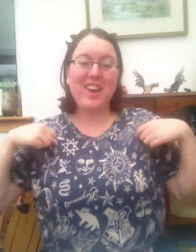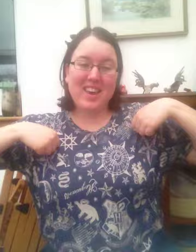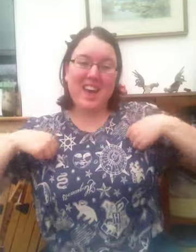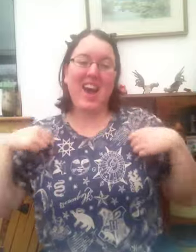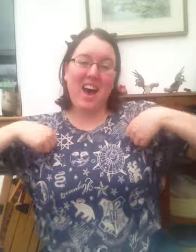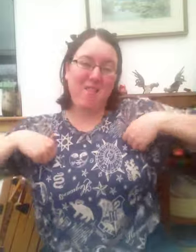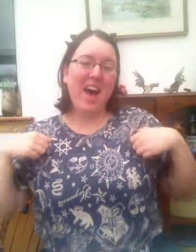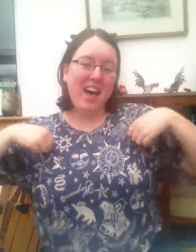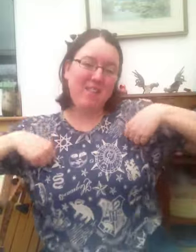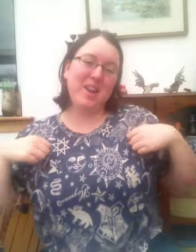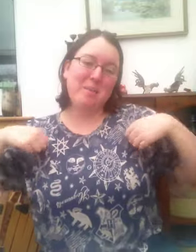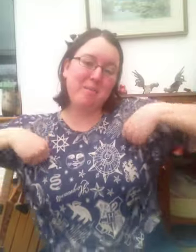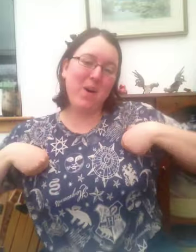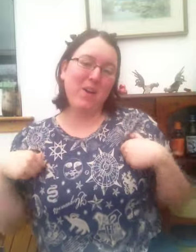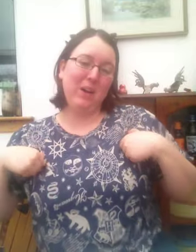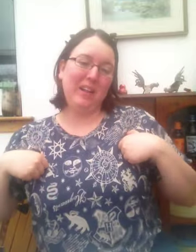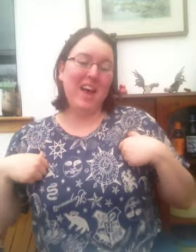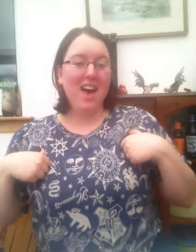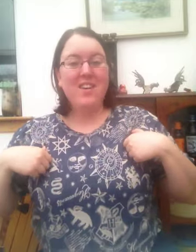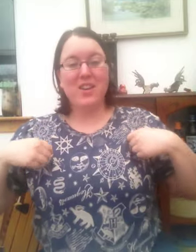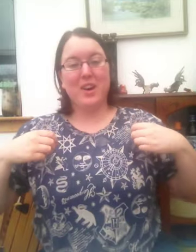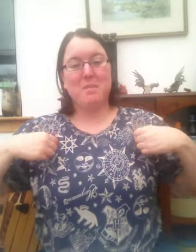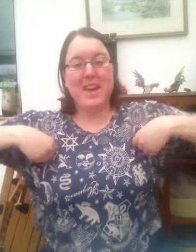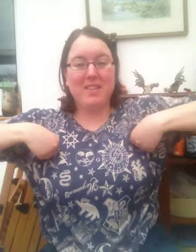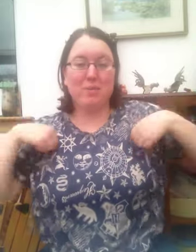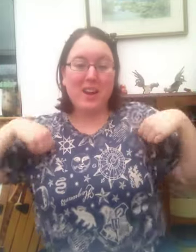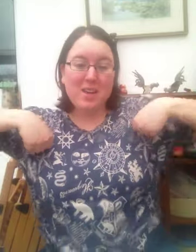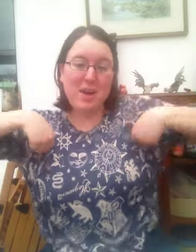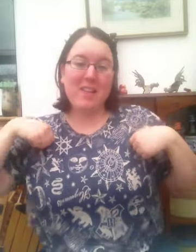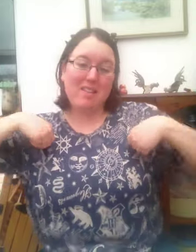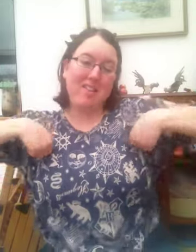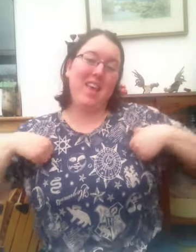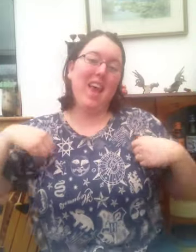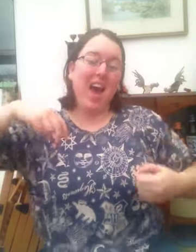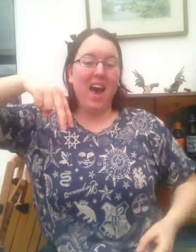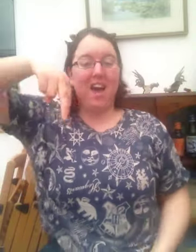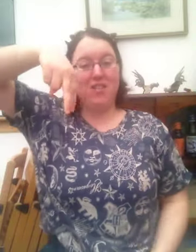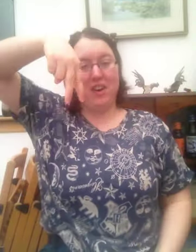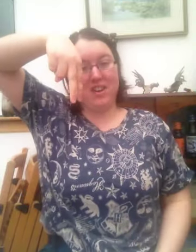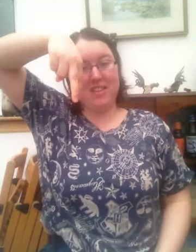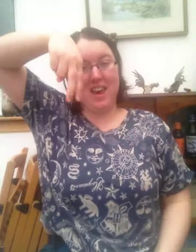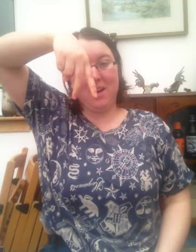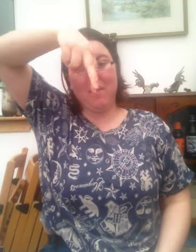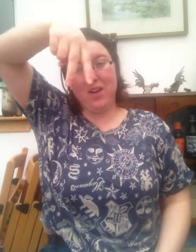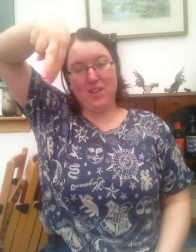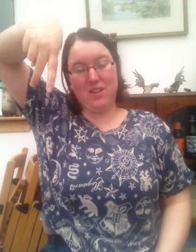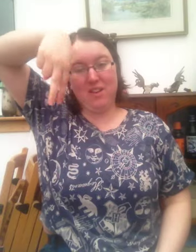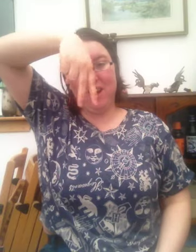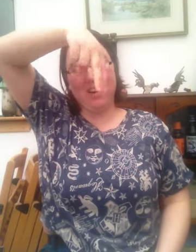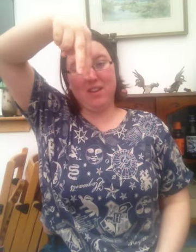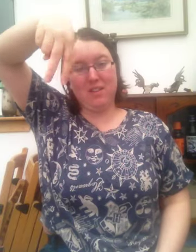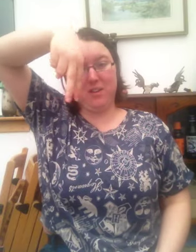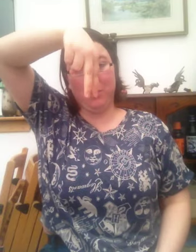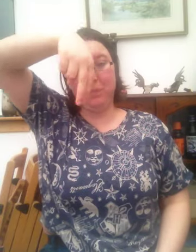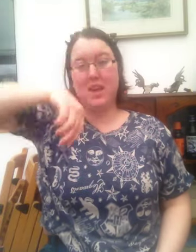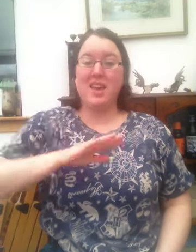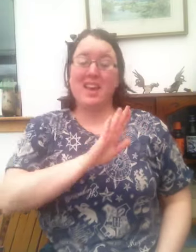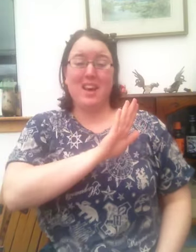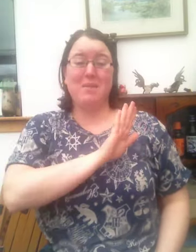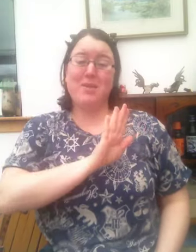chicken I'm having a ball you're gonna make some chicken wings and you're gonna stand up and turn around in a circle. I'm